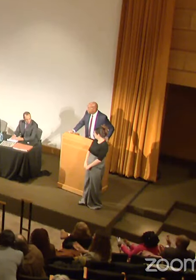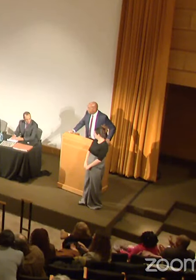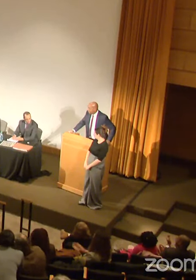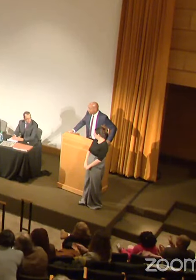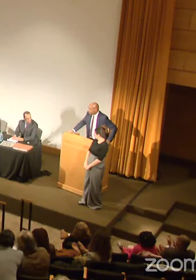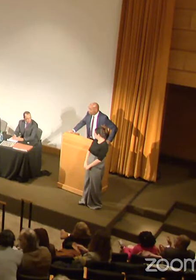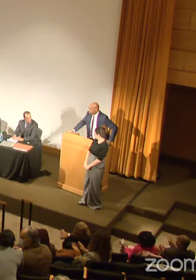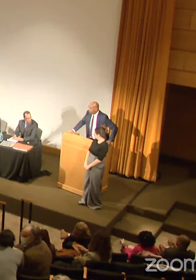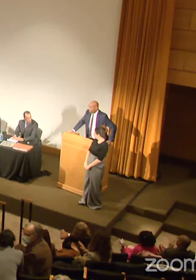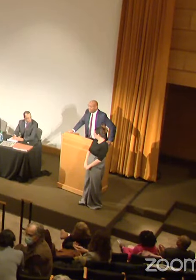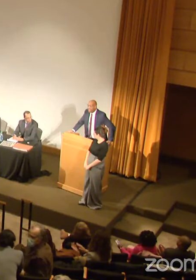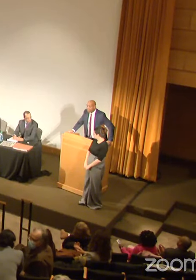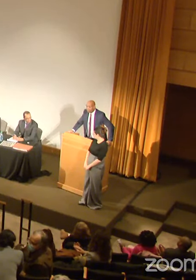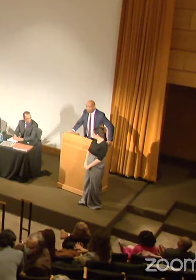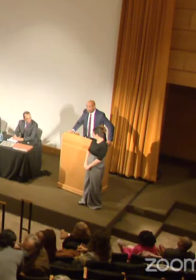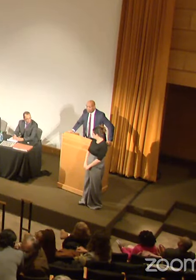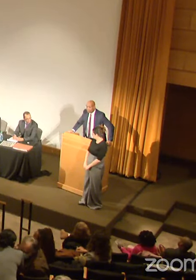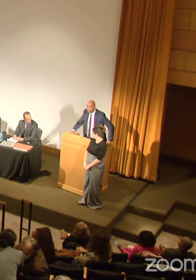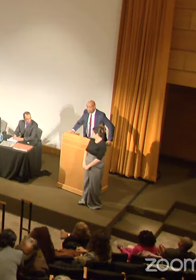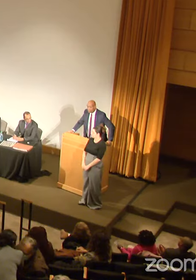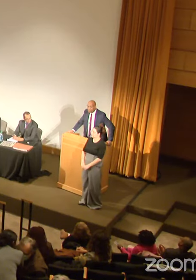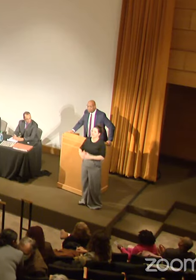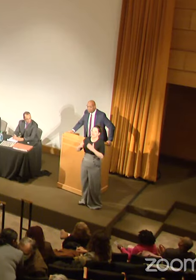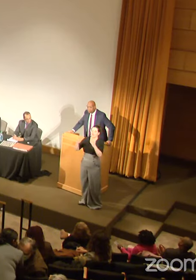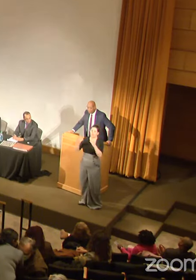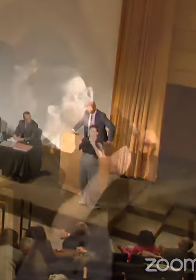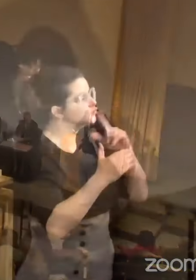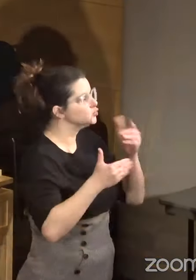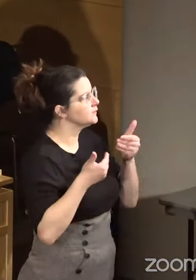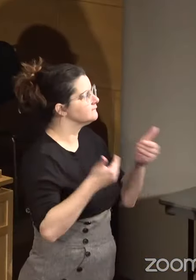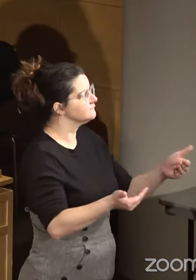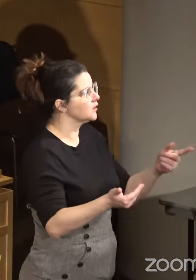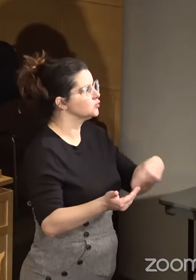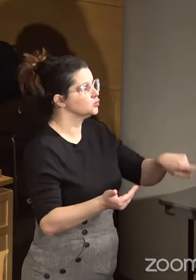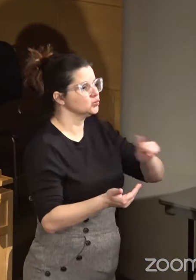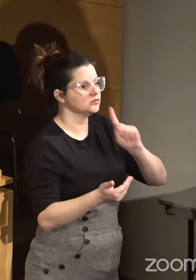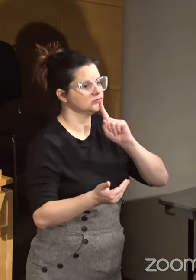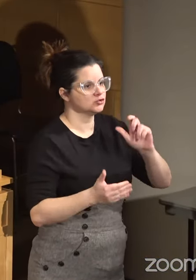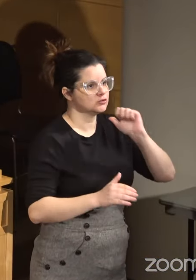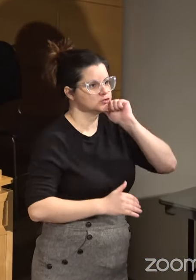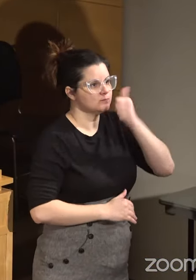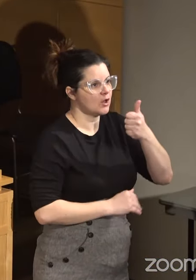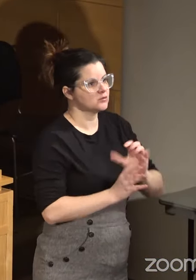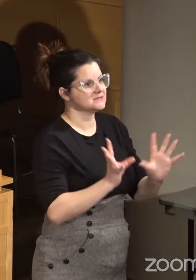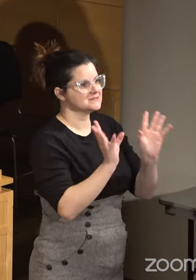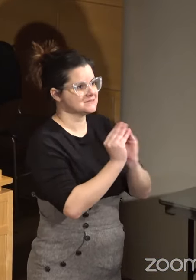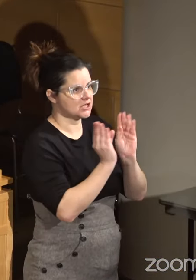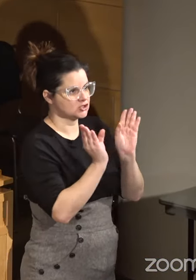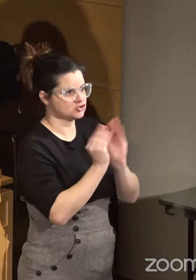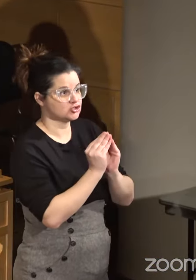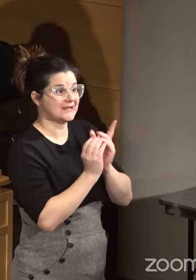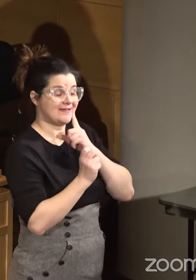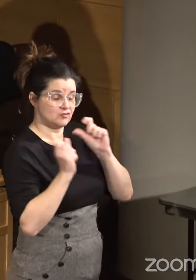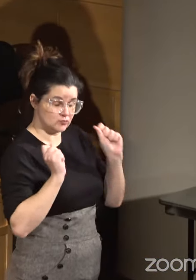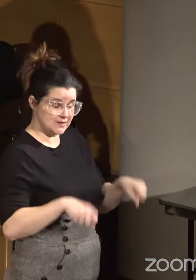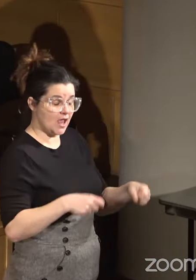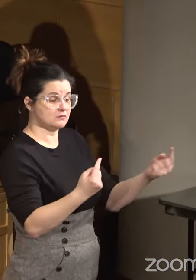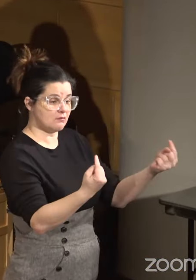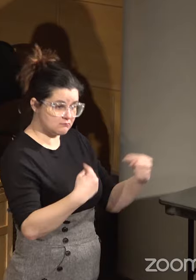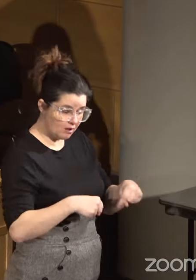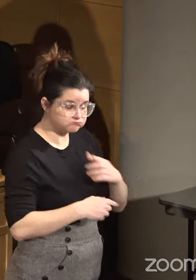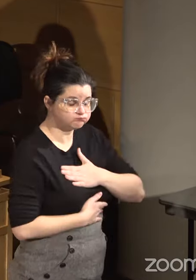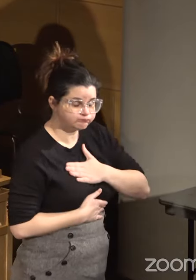And I do want you to invite you to tomorrow's session, if you can make it,